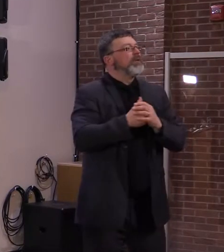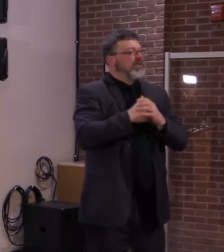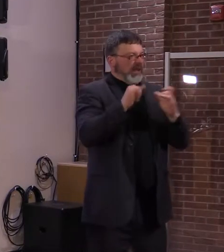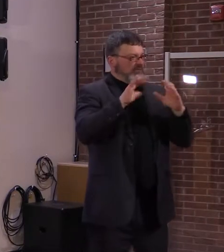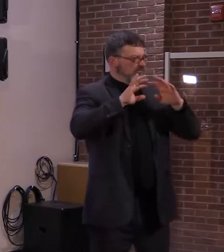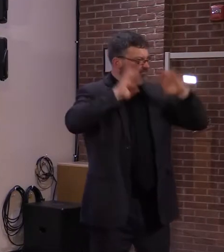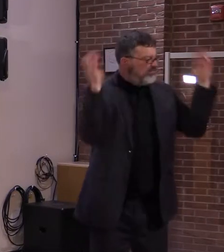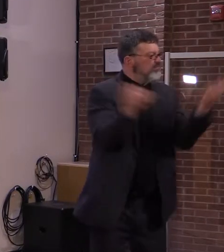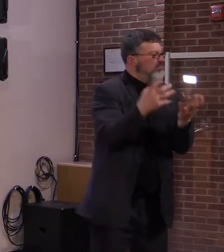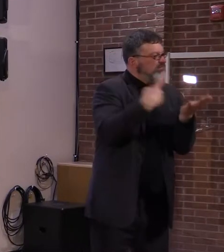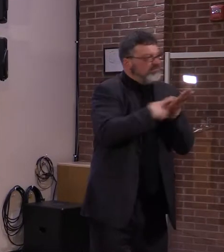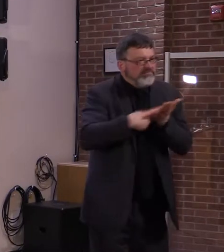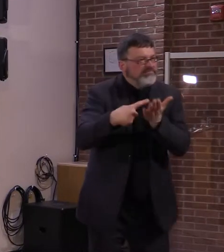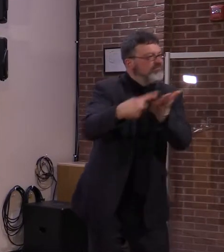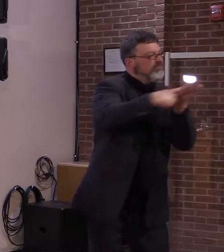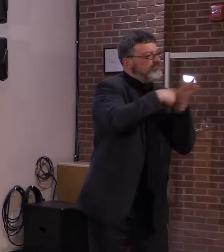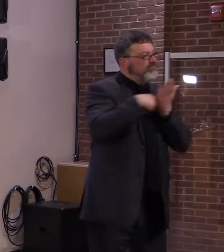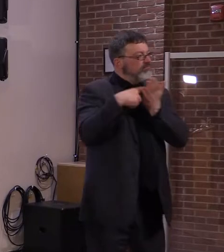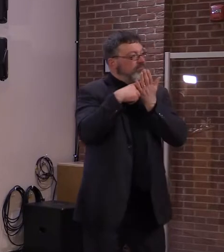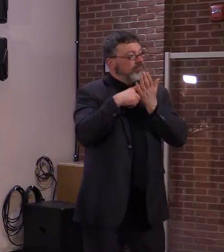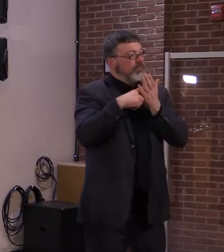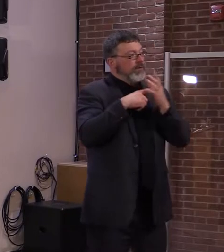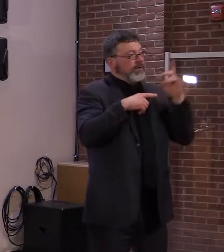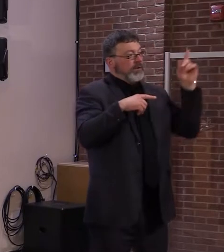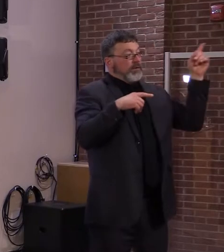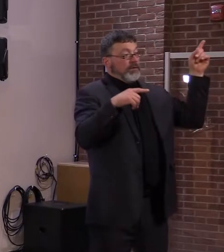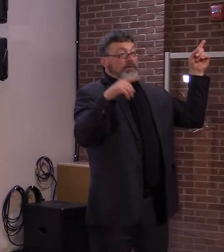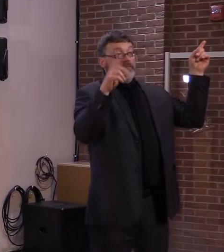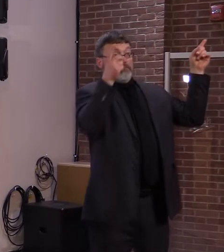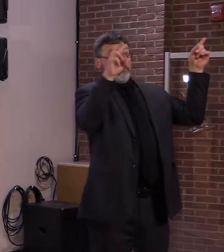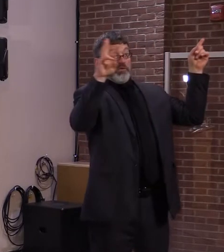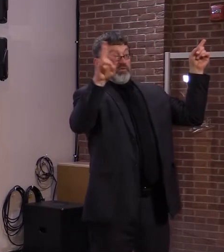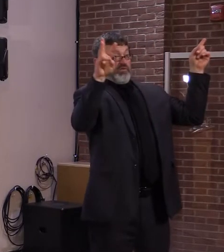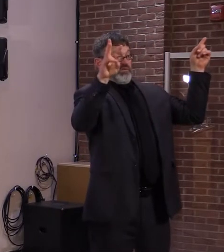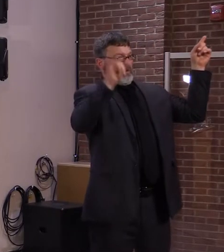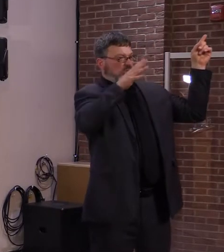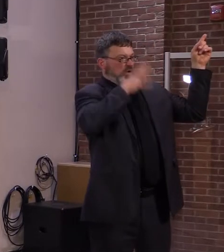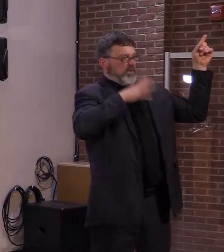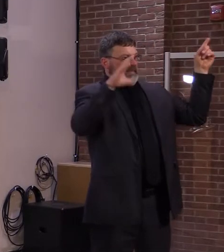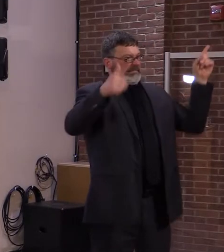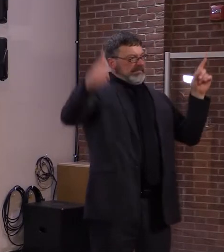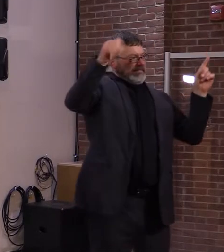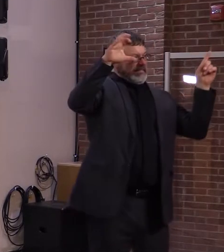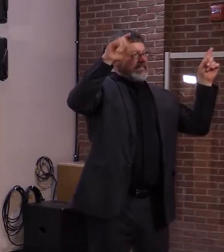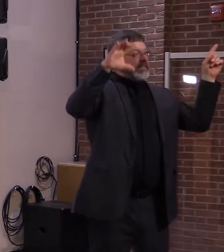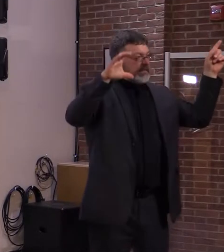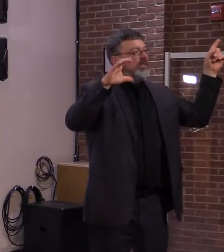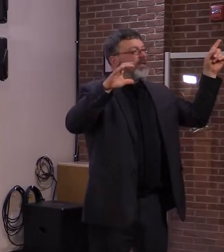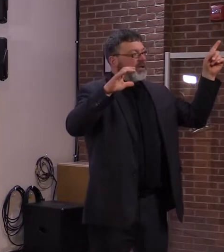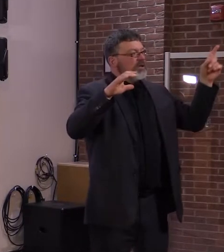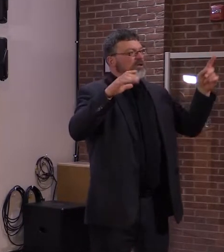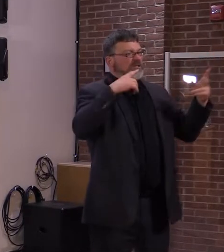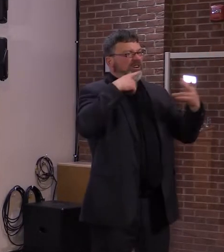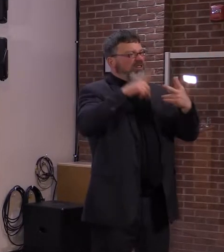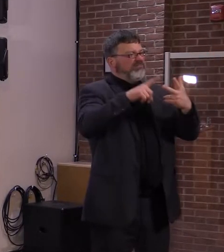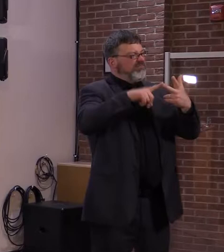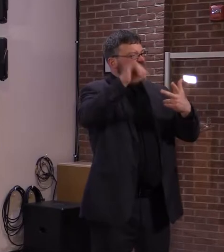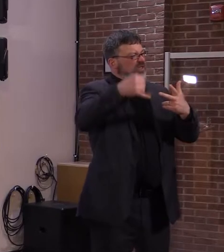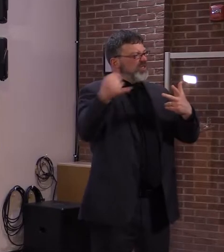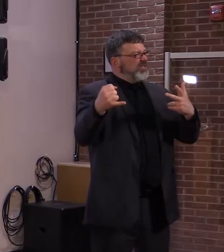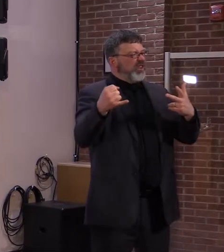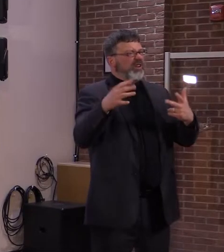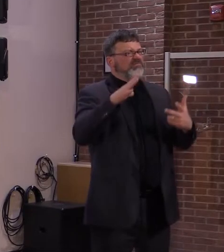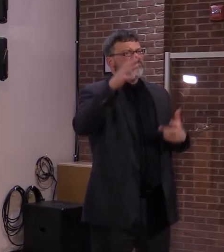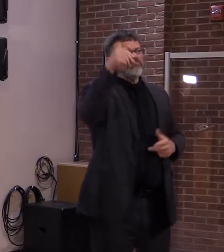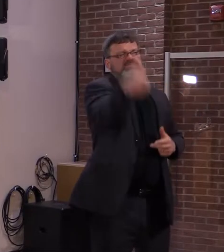First of all, Dr. Walensky reinforced confidence in the J&J vaccines, noting the risk of blood clots was extremely